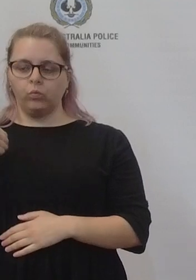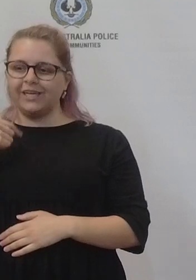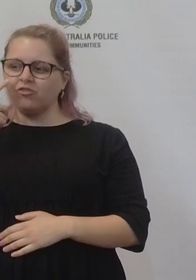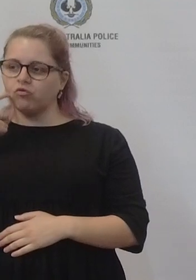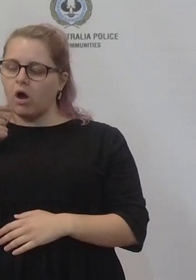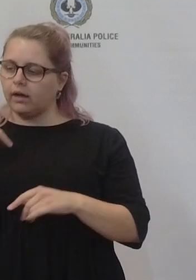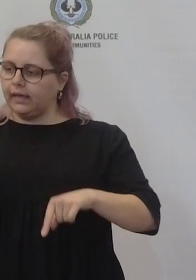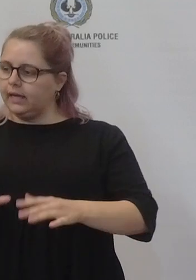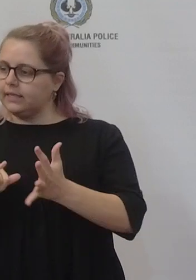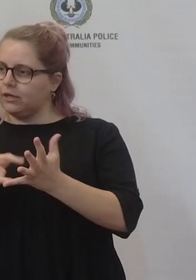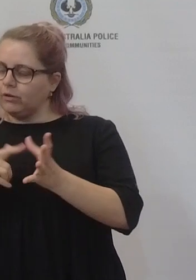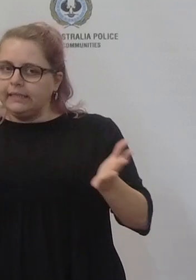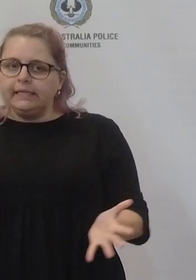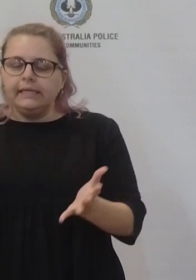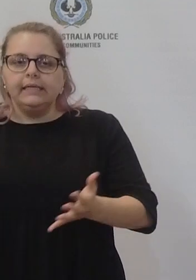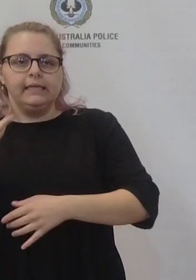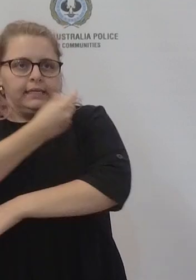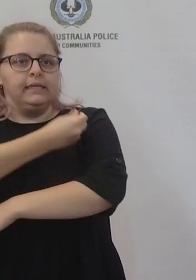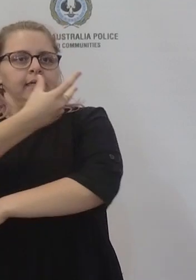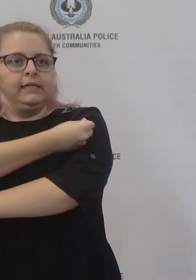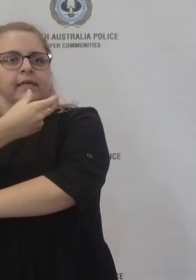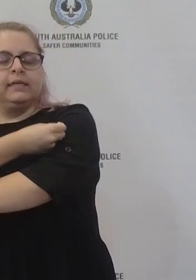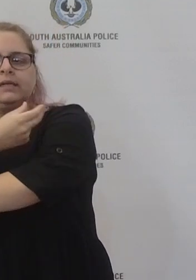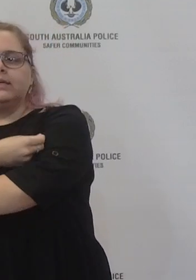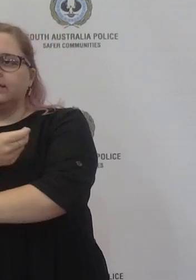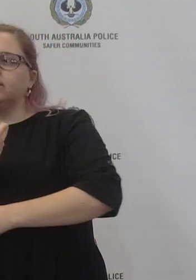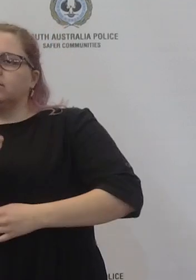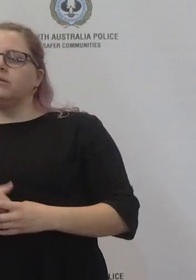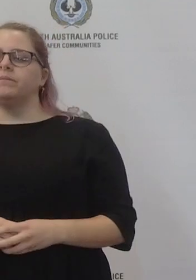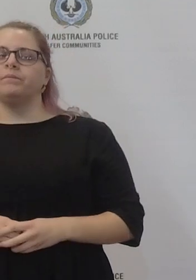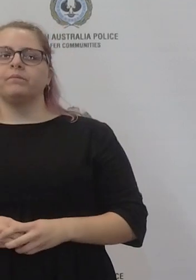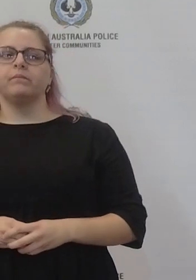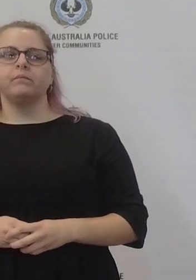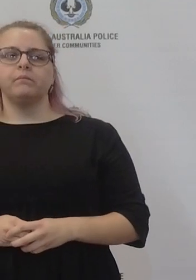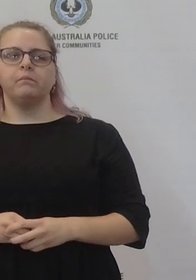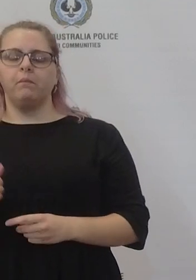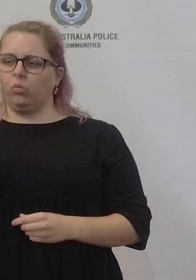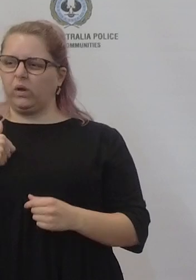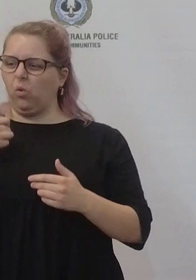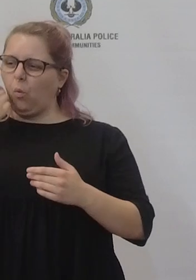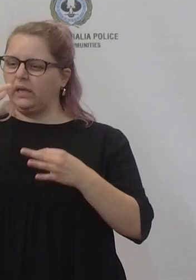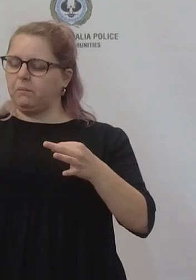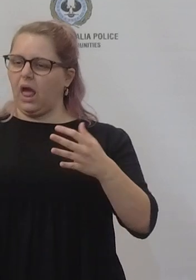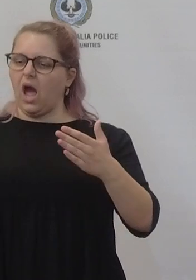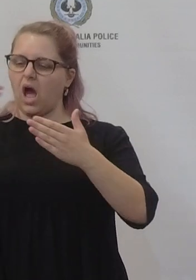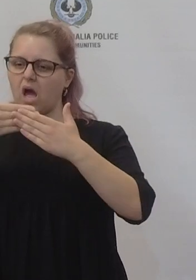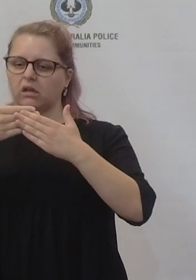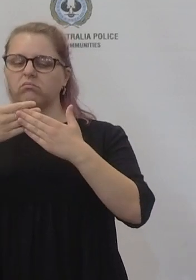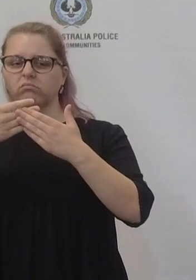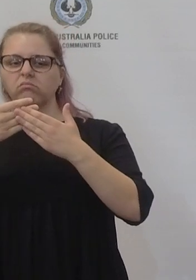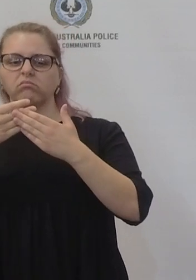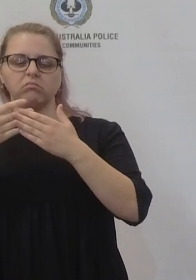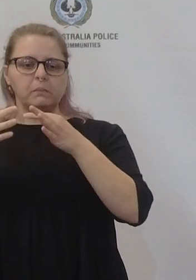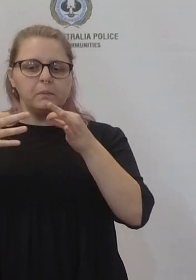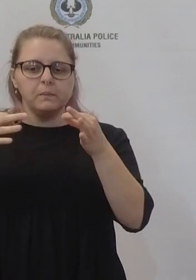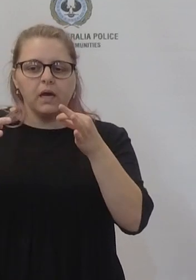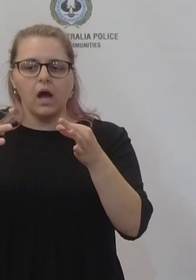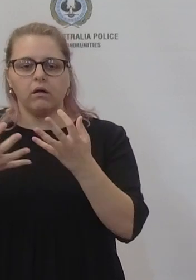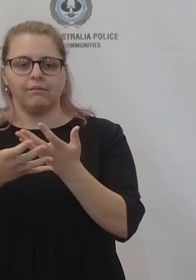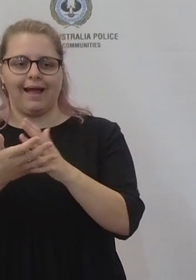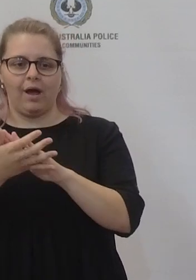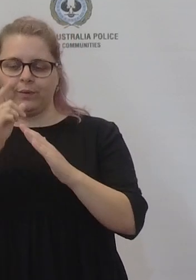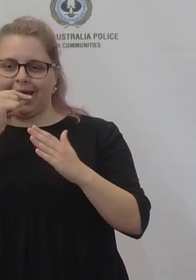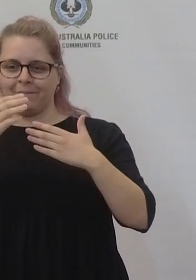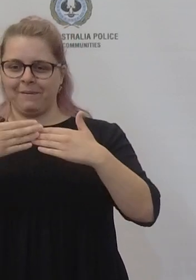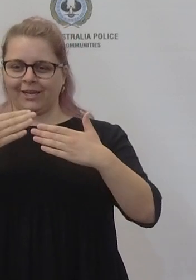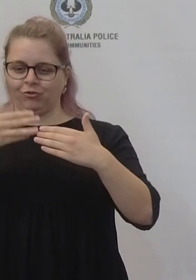quickly as possible in critical sectors and it was always the intention that we would transition to more appropriate mechanisms for ongoing management of these